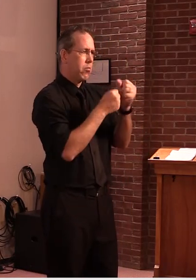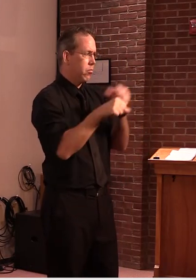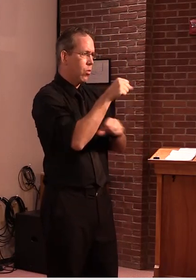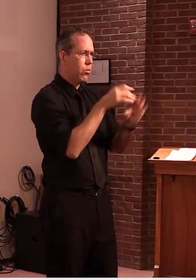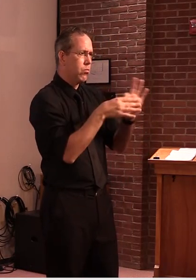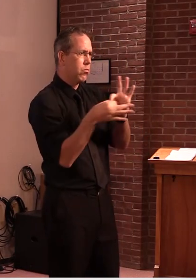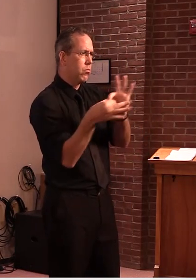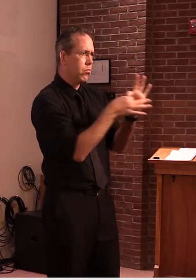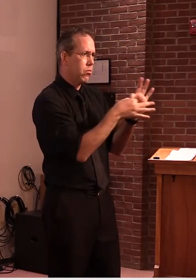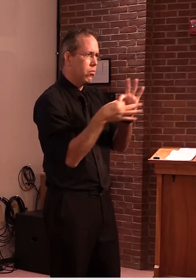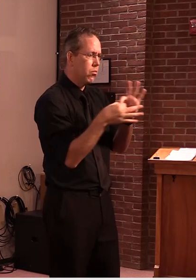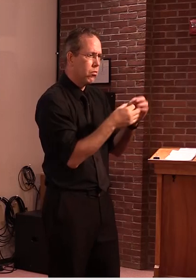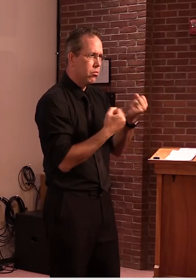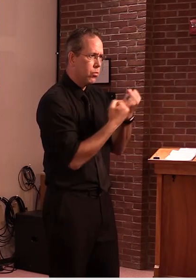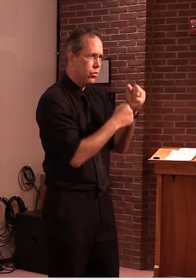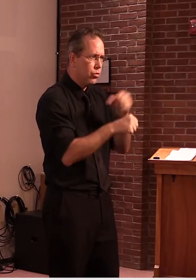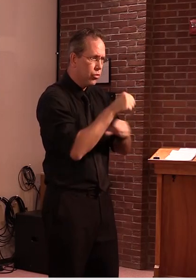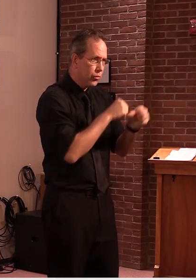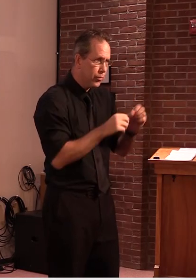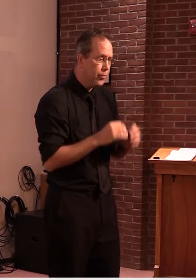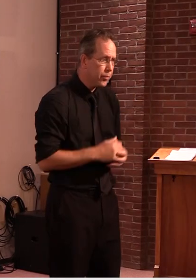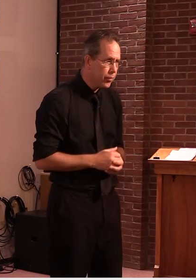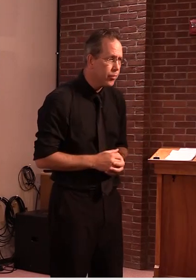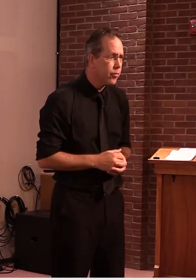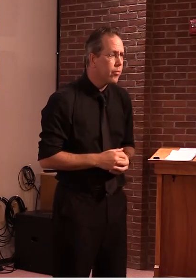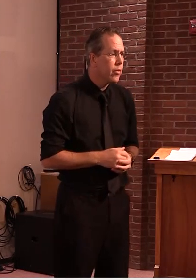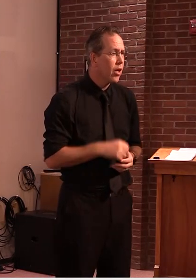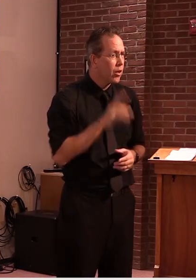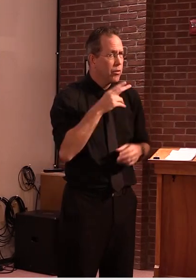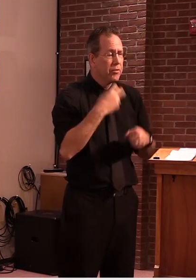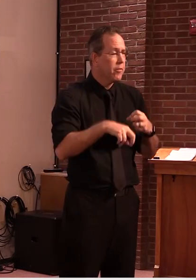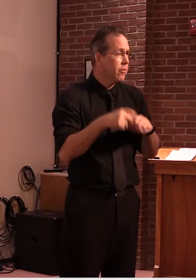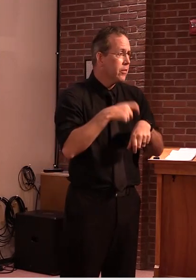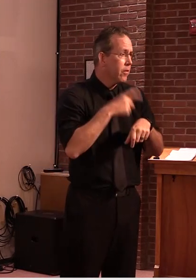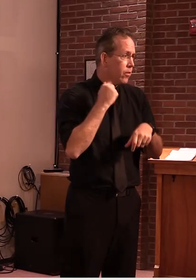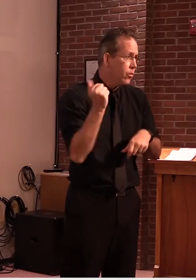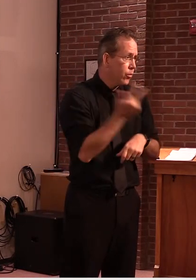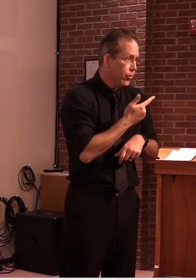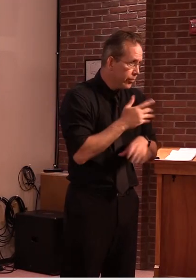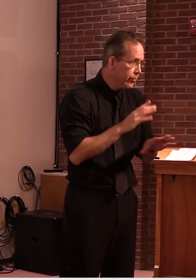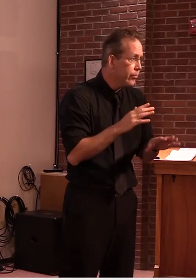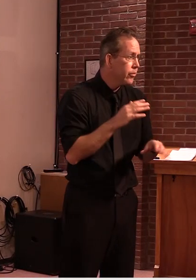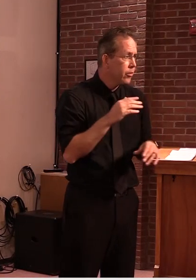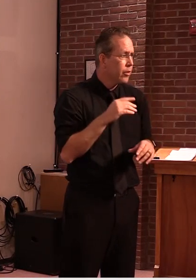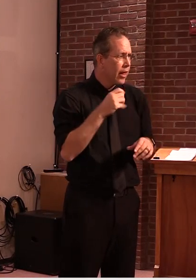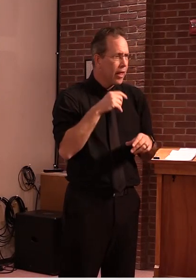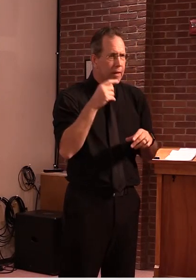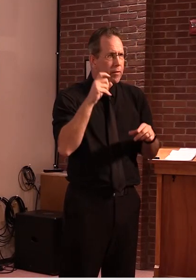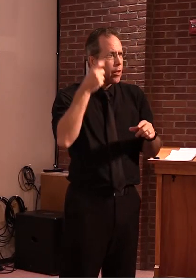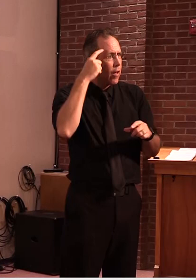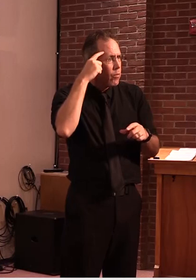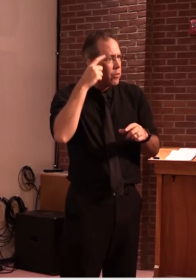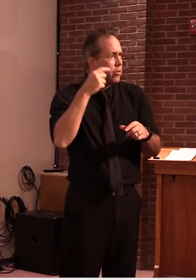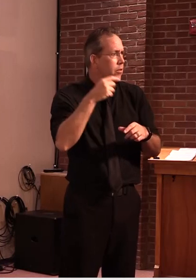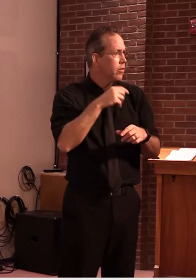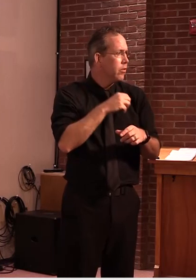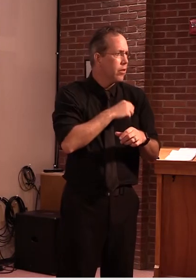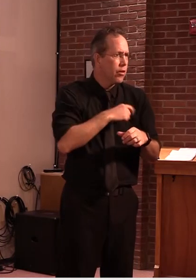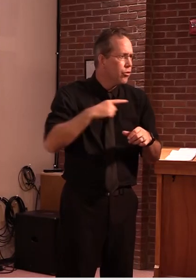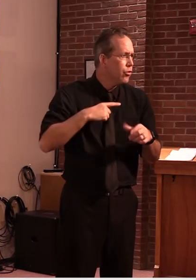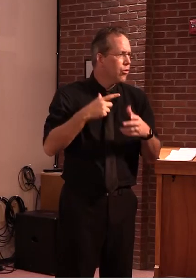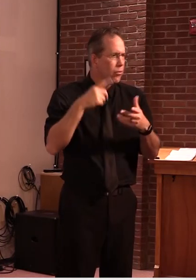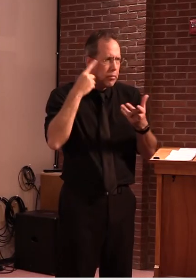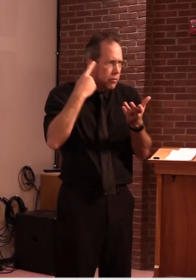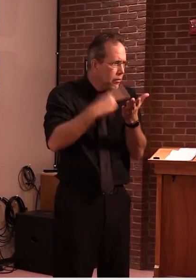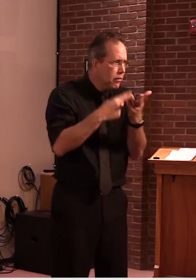move forward. So we've done a lot in this area and it's it's showing signs we need to do more